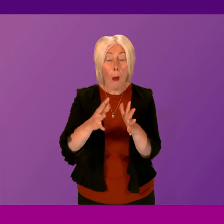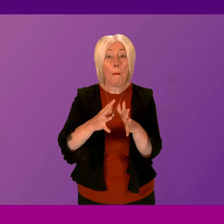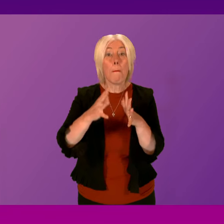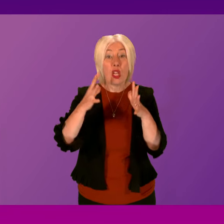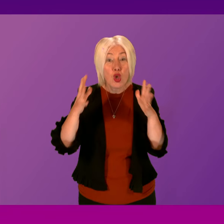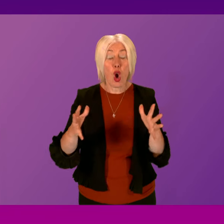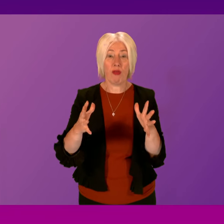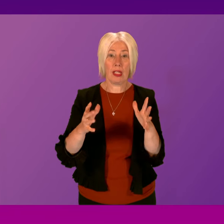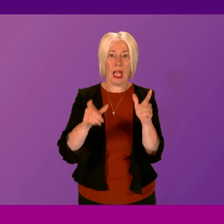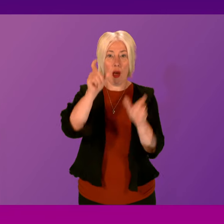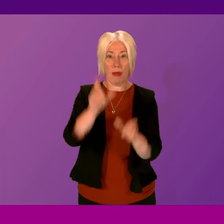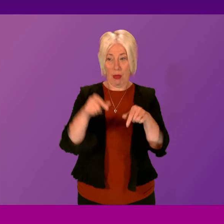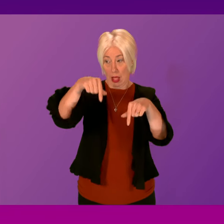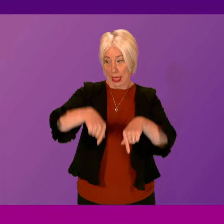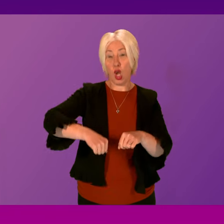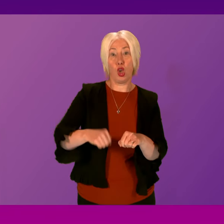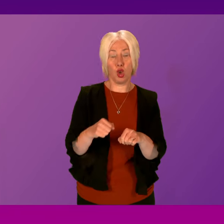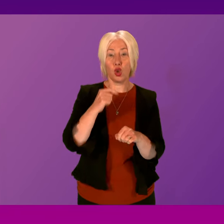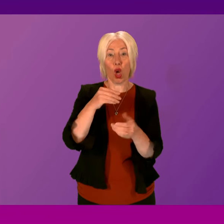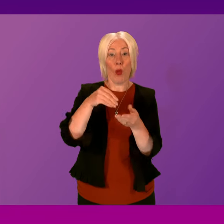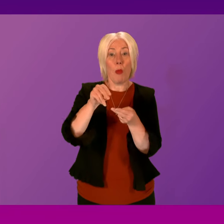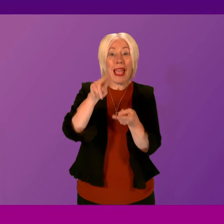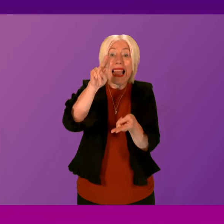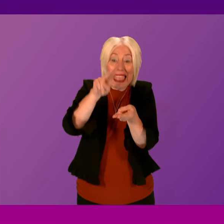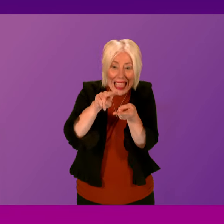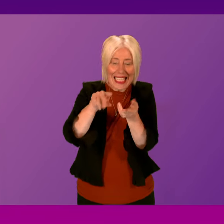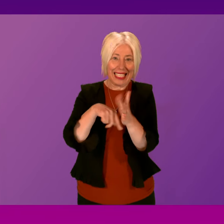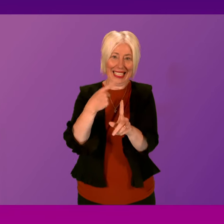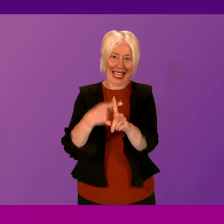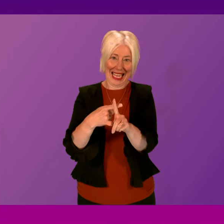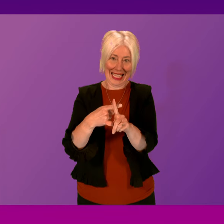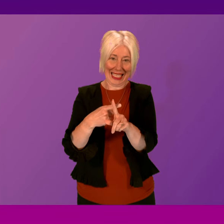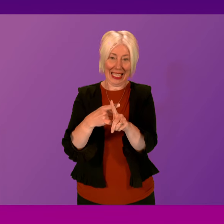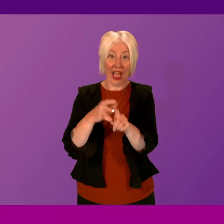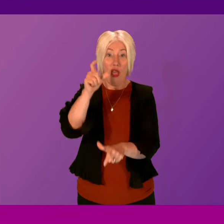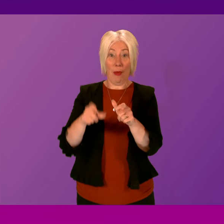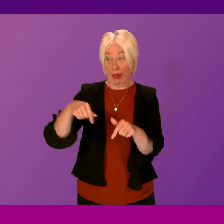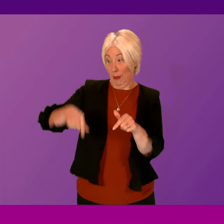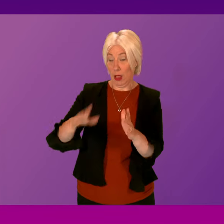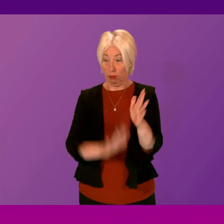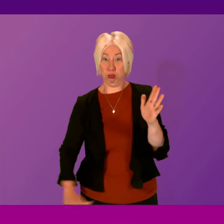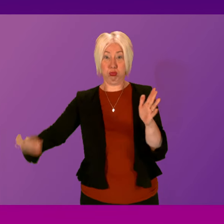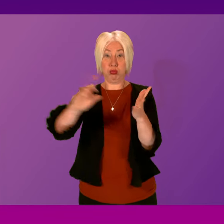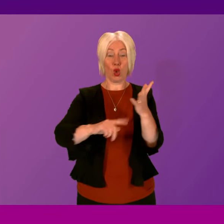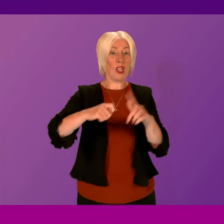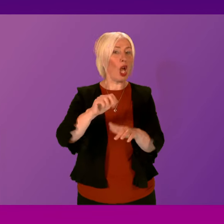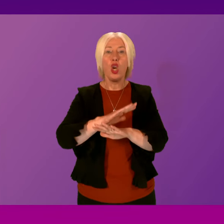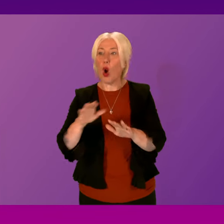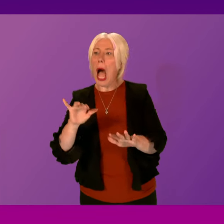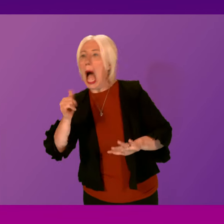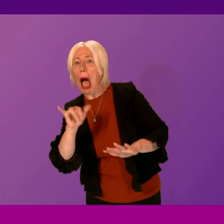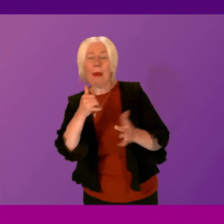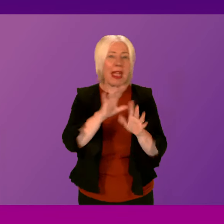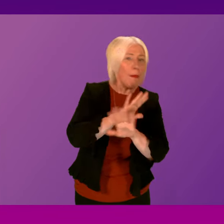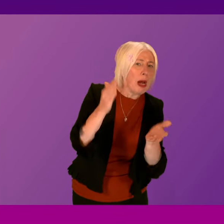of those in Scotland will pay less tax compared to those in the rest of the United Kingdom. No ifs, no